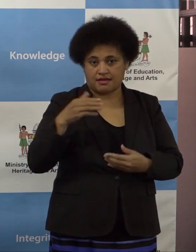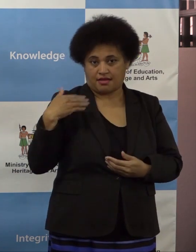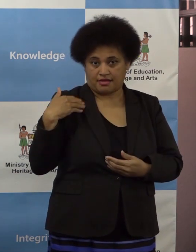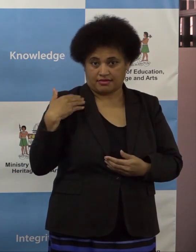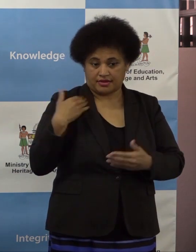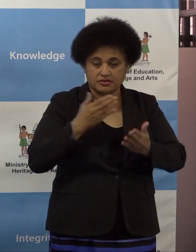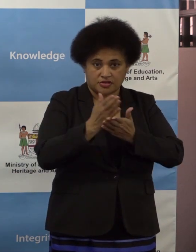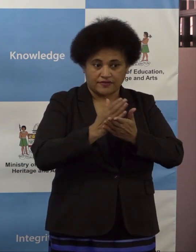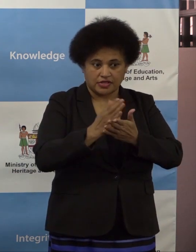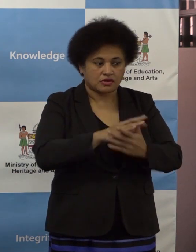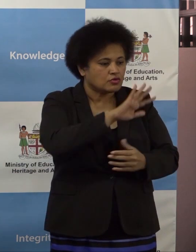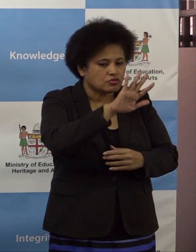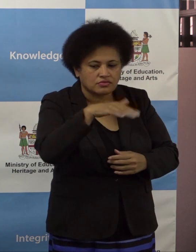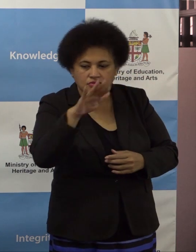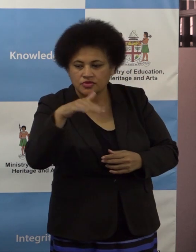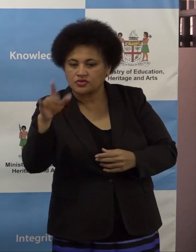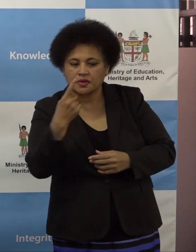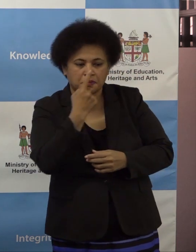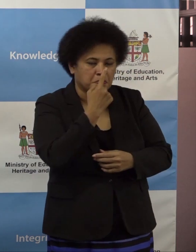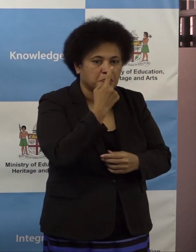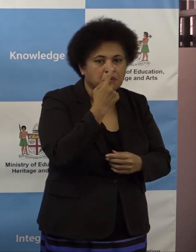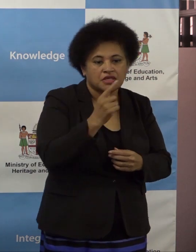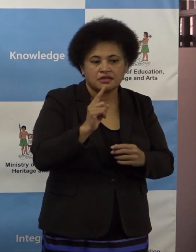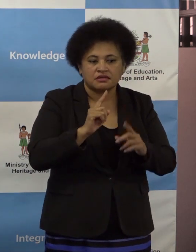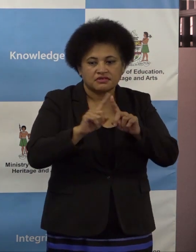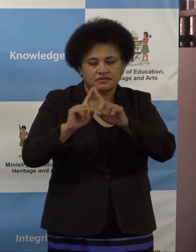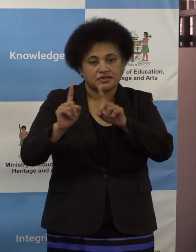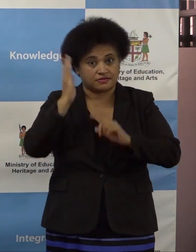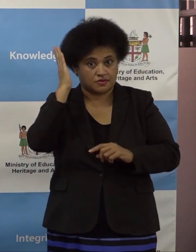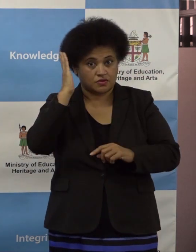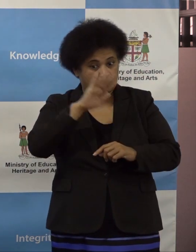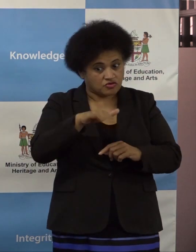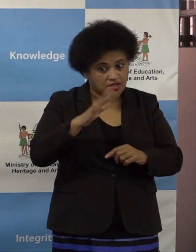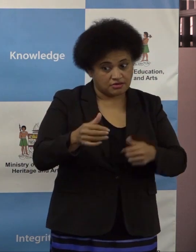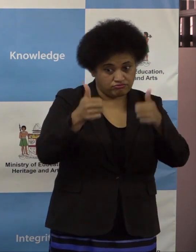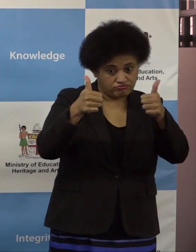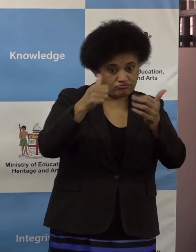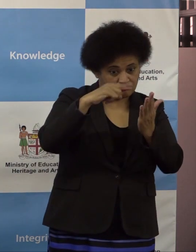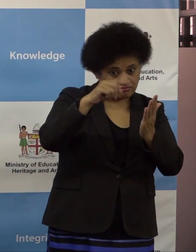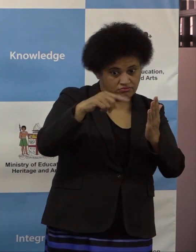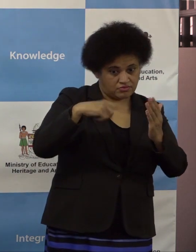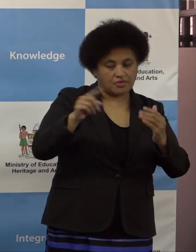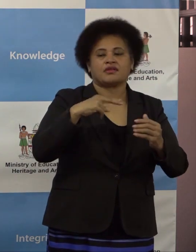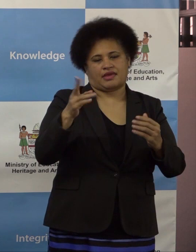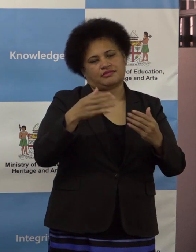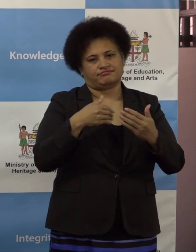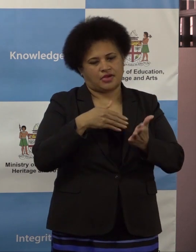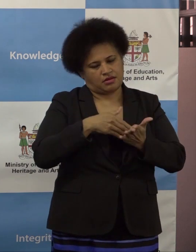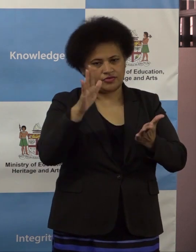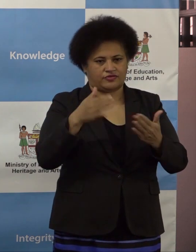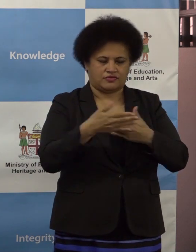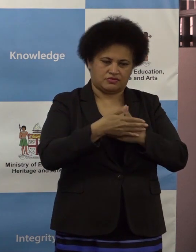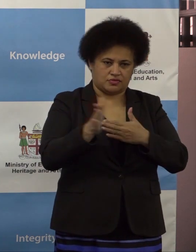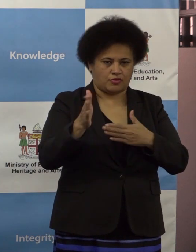clearance will be given for students to enter the school environment. We are mindful that many students